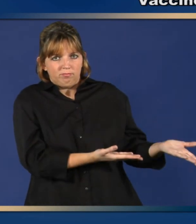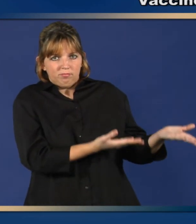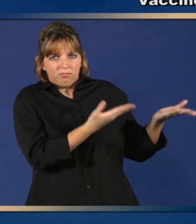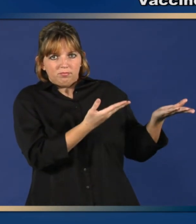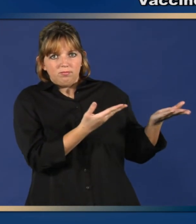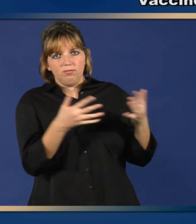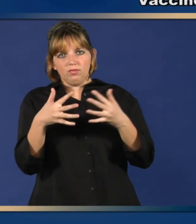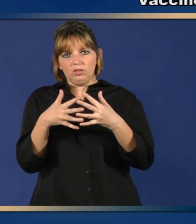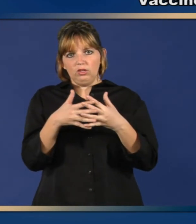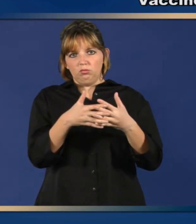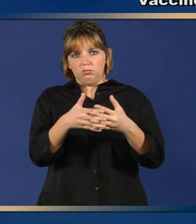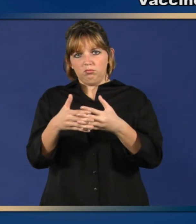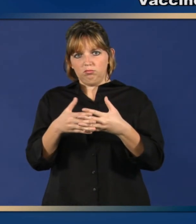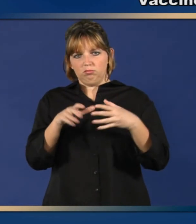.aap